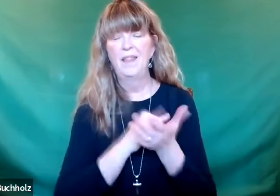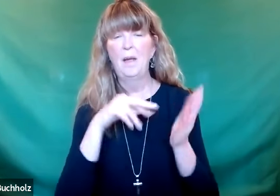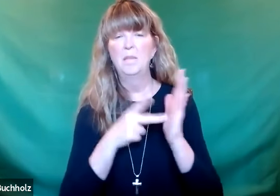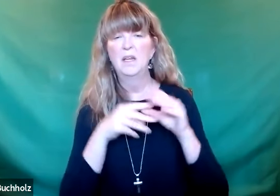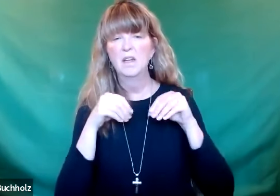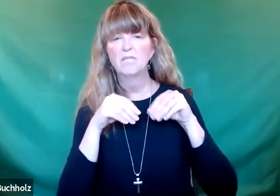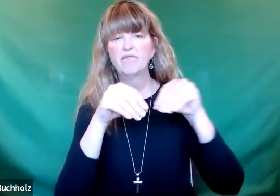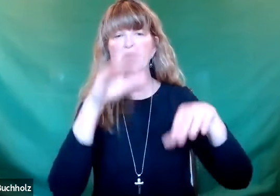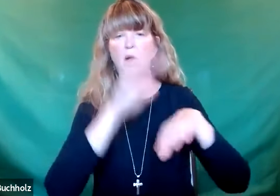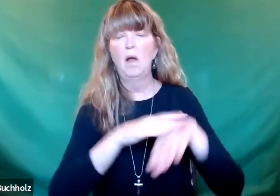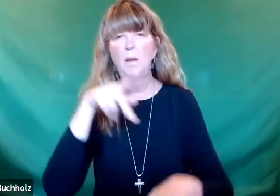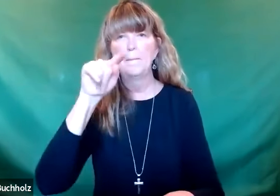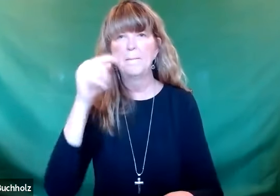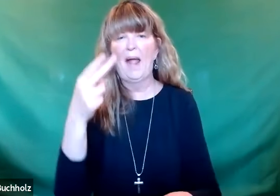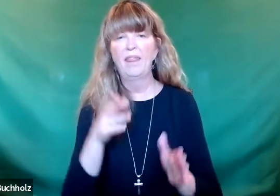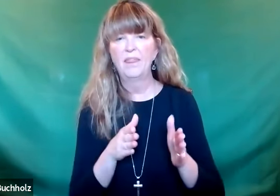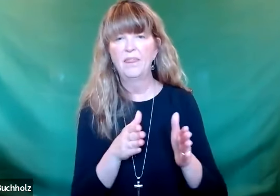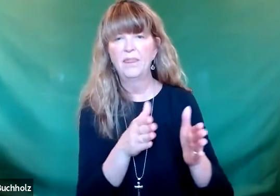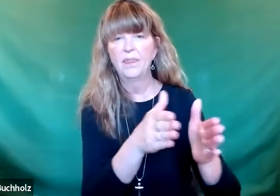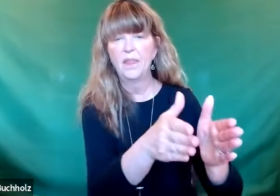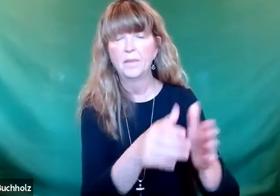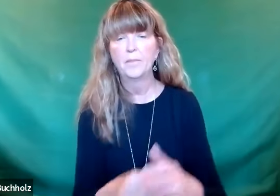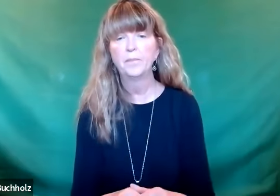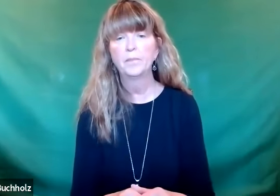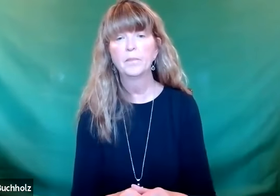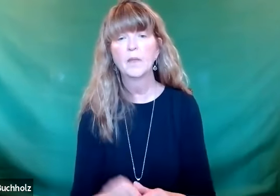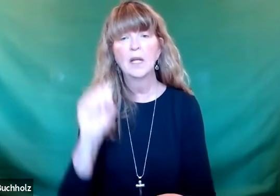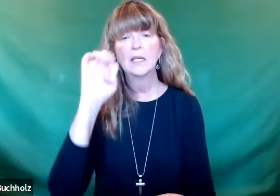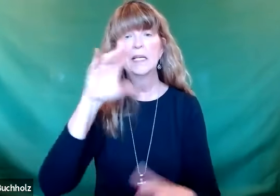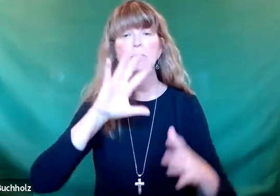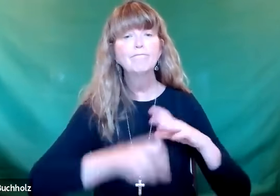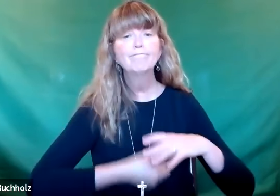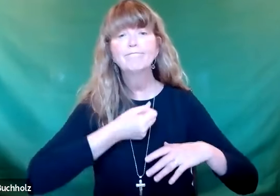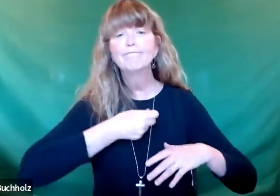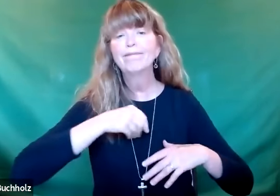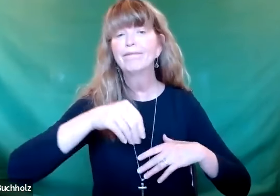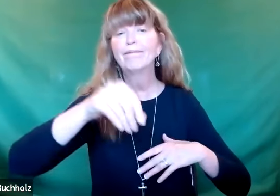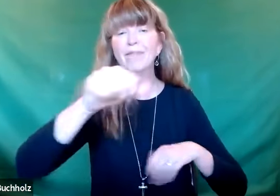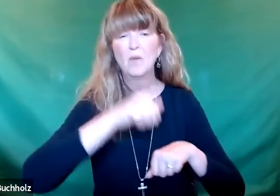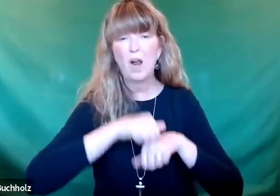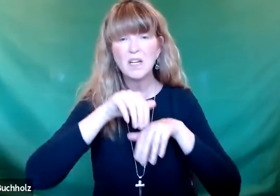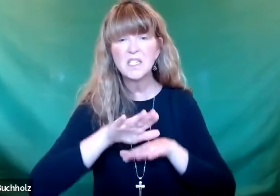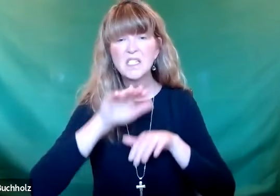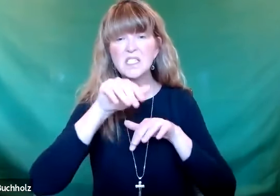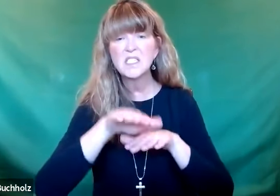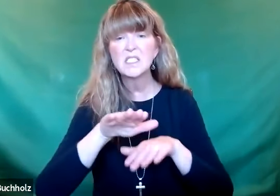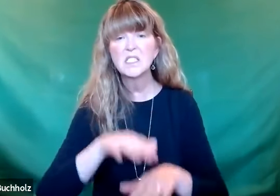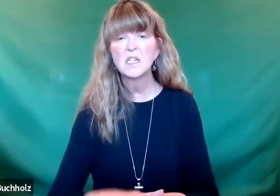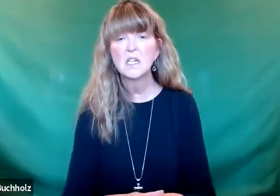the devil, and if you hear the word, and then the enemy comes and steals that word from you, that's as